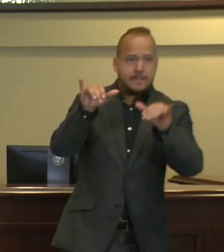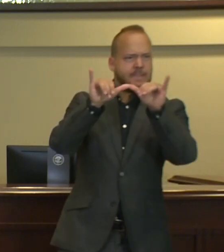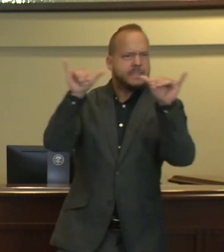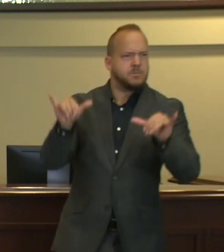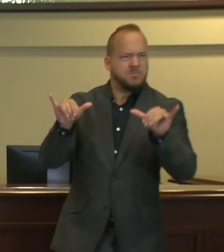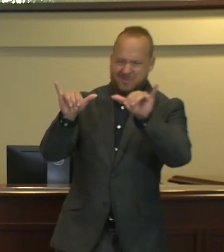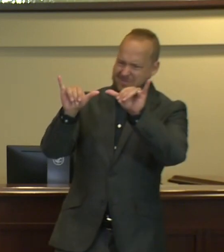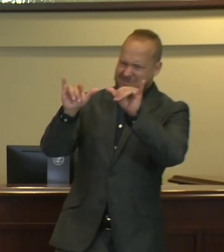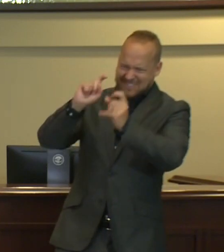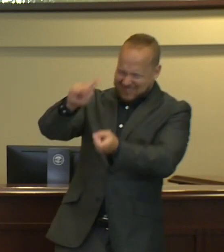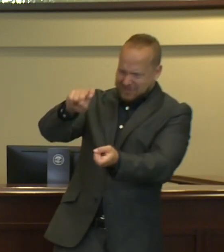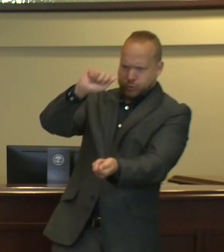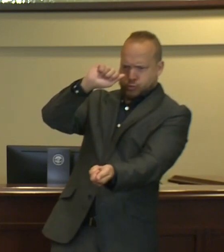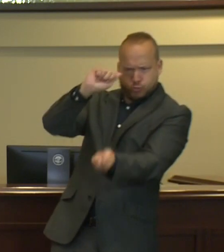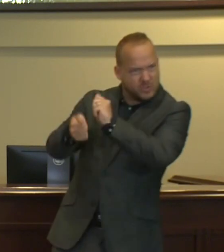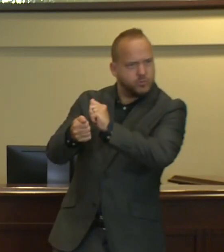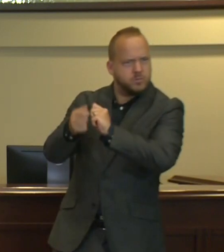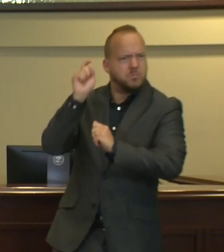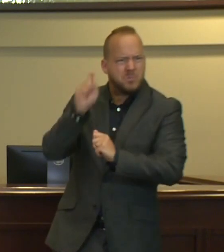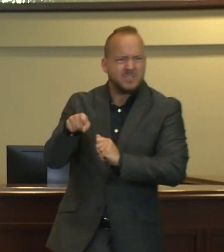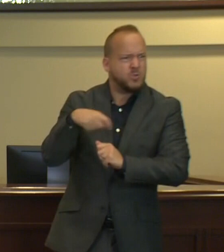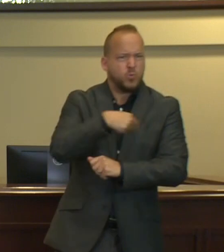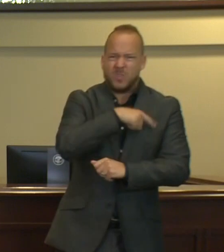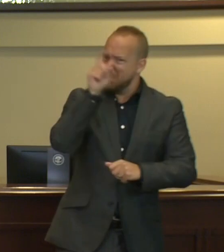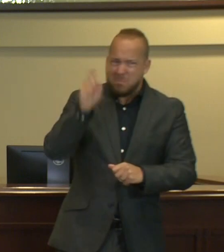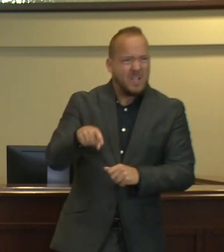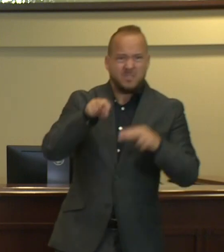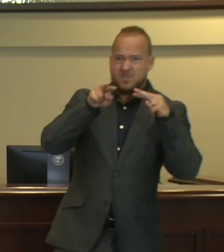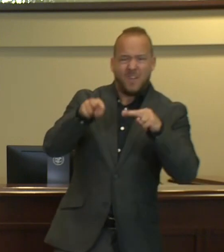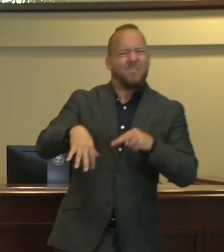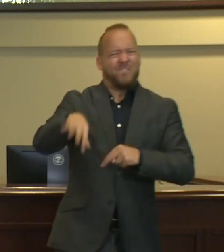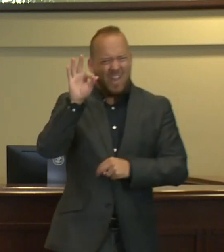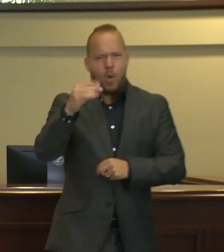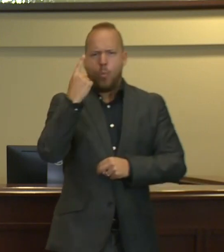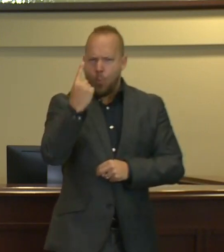systems with ones that are designed to empower. Thank you. you.